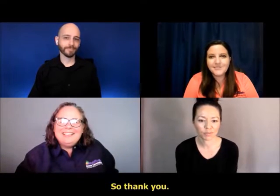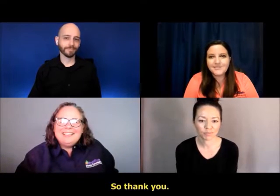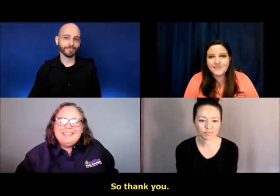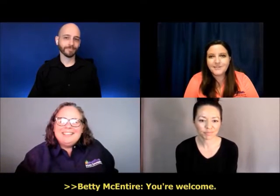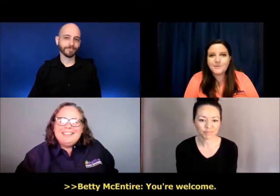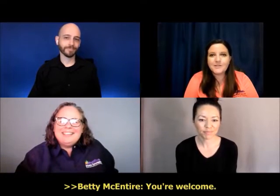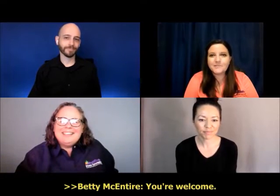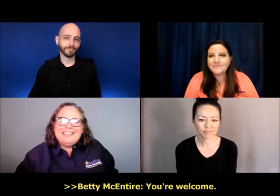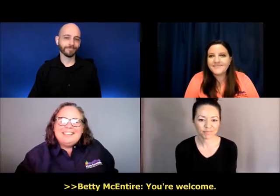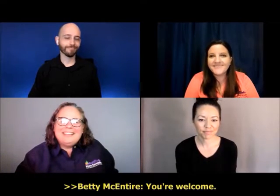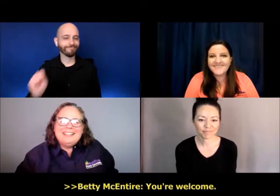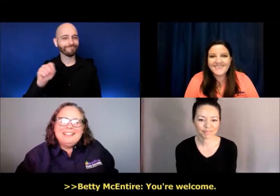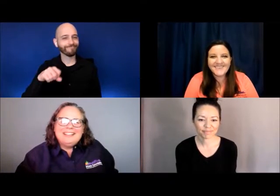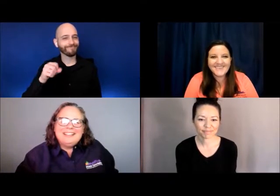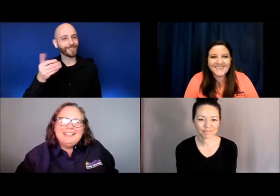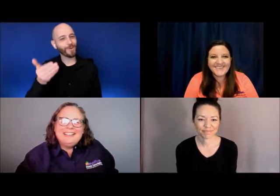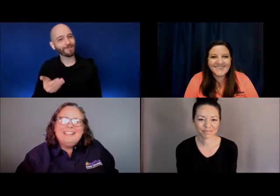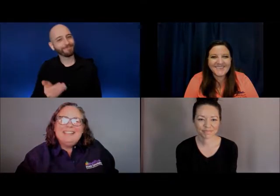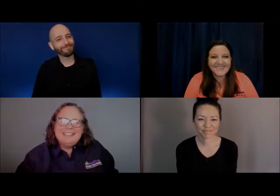you. Hey, you're welcome.